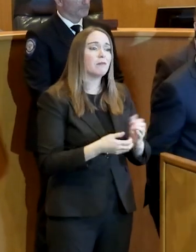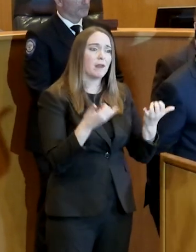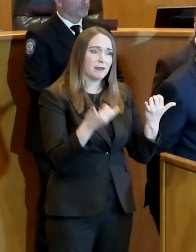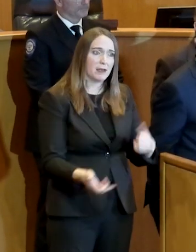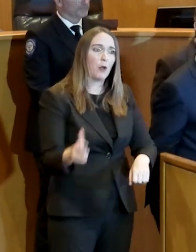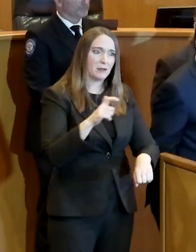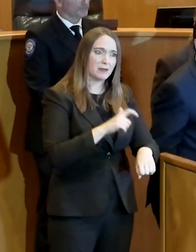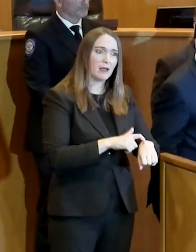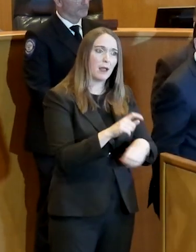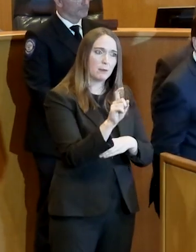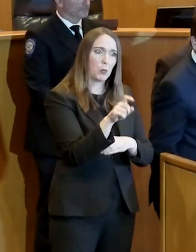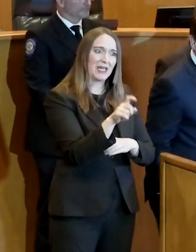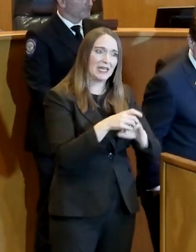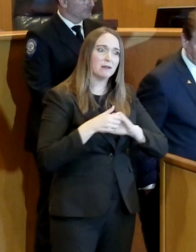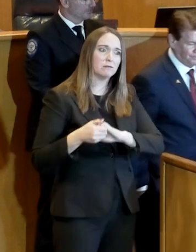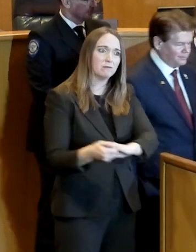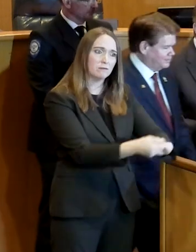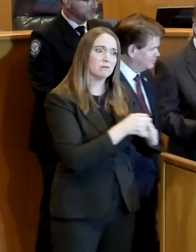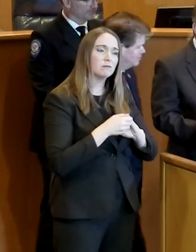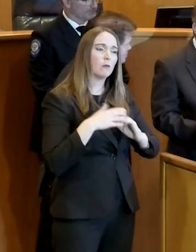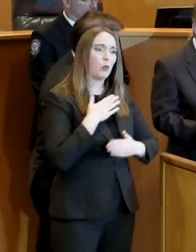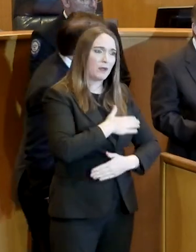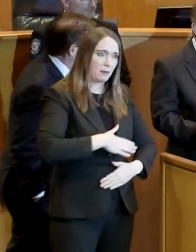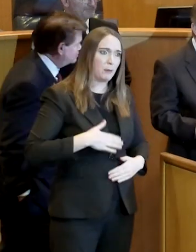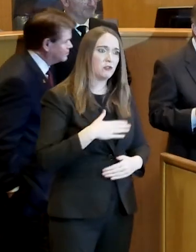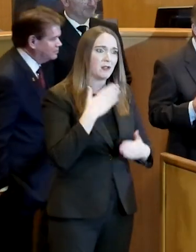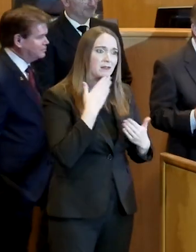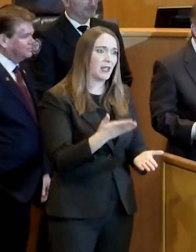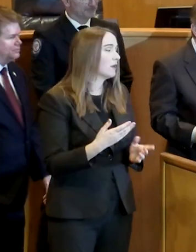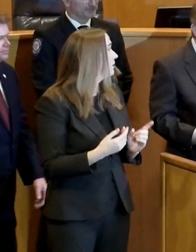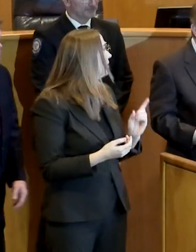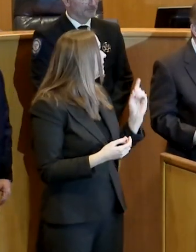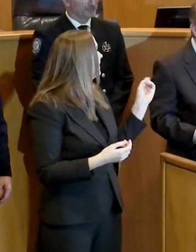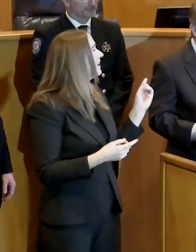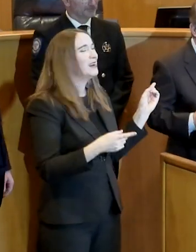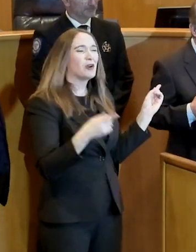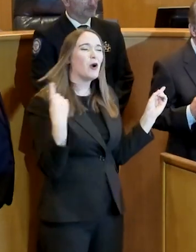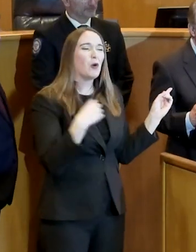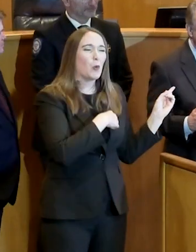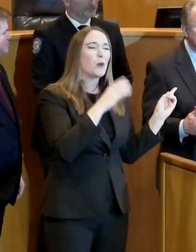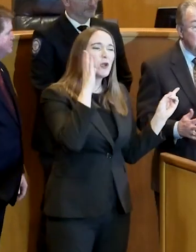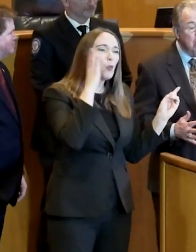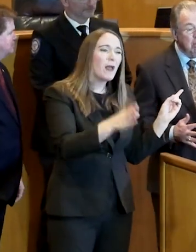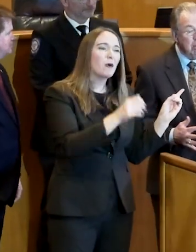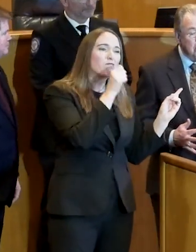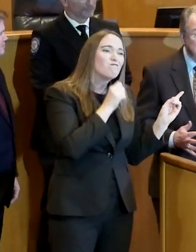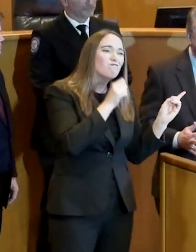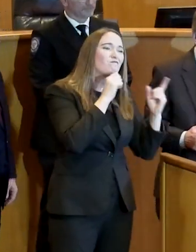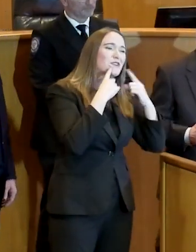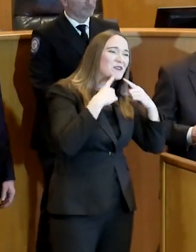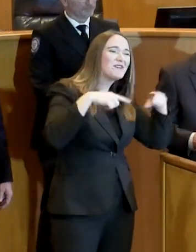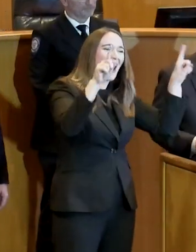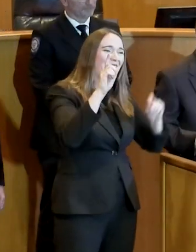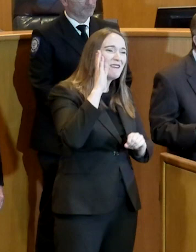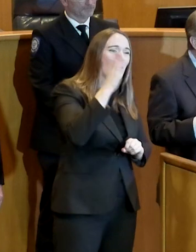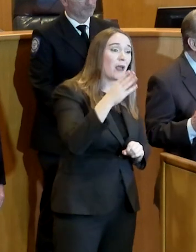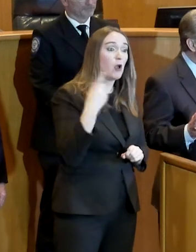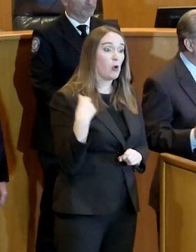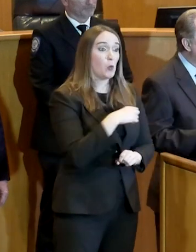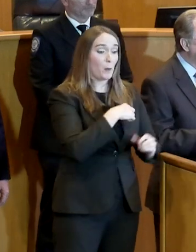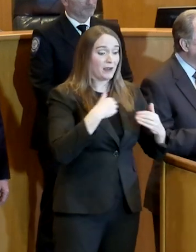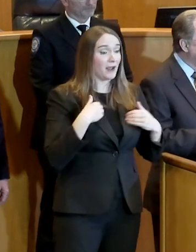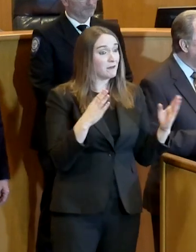appreciative of that. Thank you very much. We're going to get through it. We're planning for it. We're ready to go. So, again,